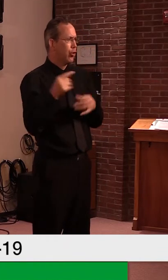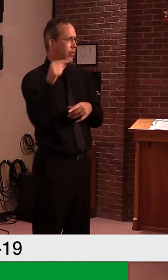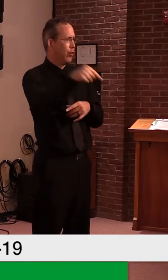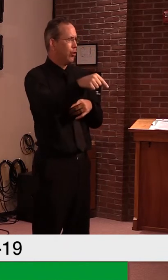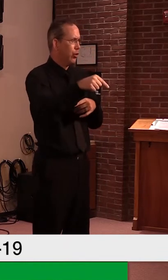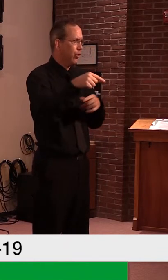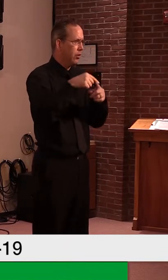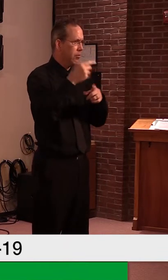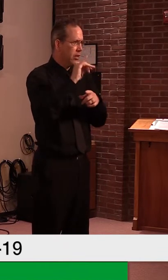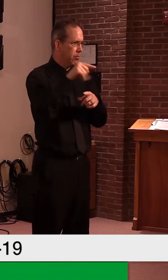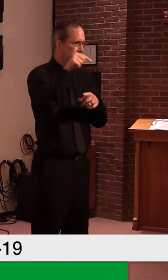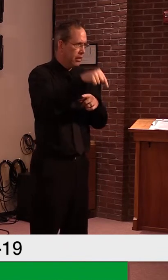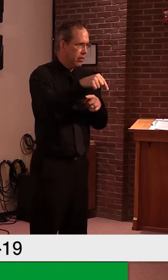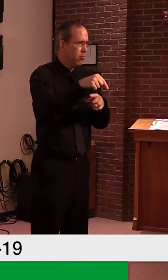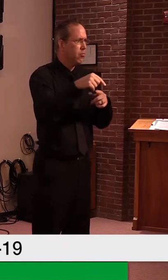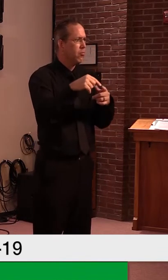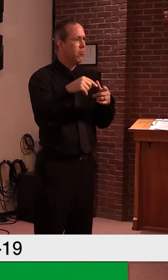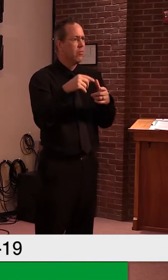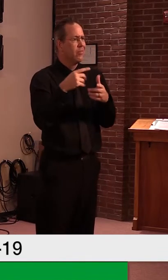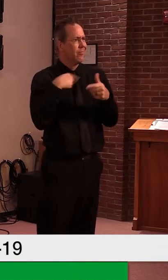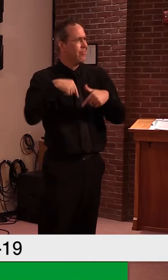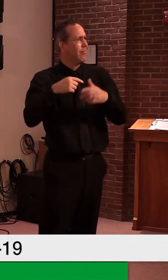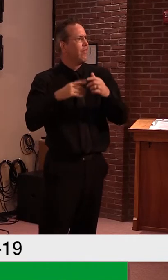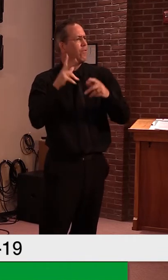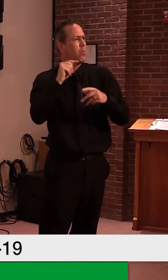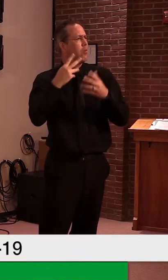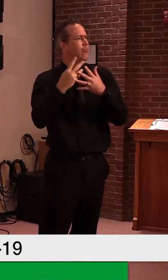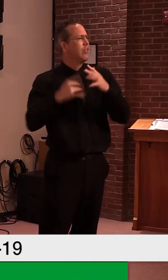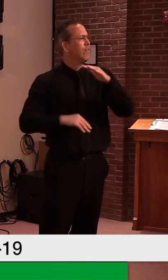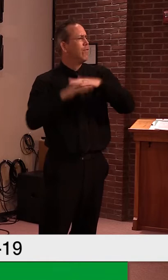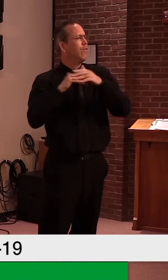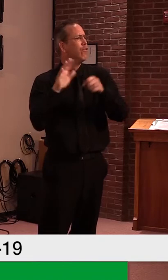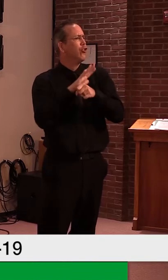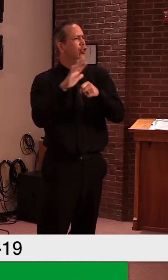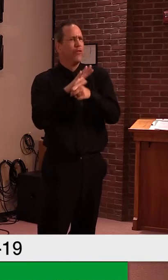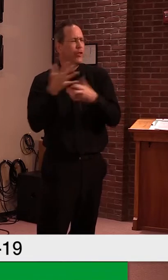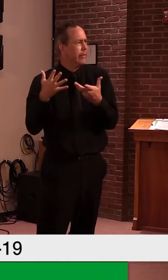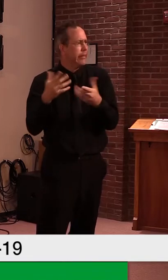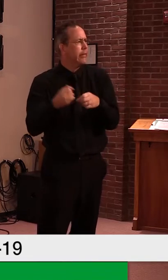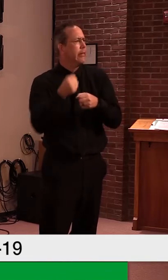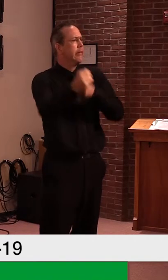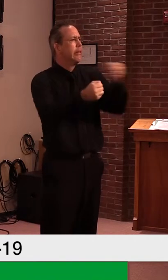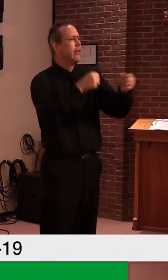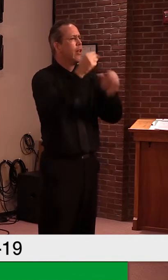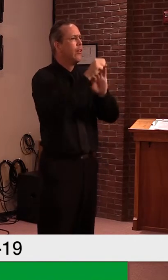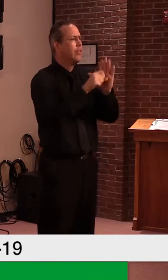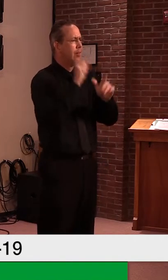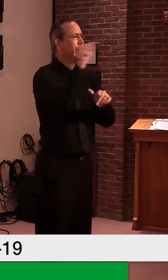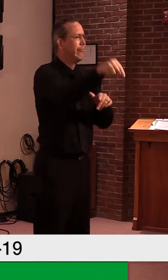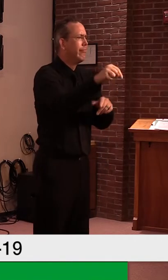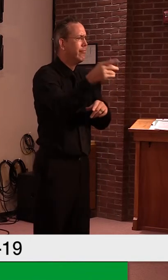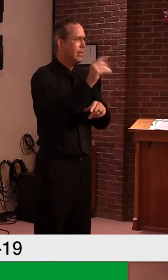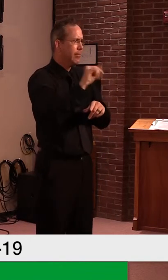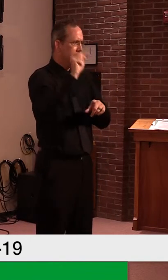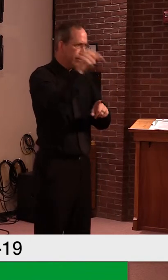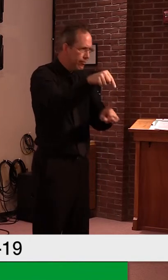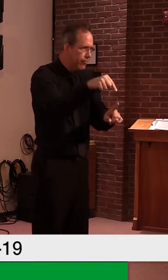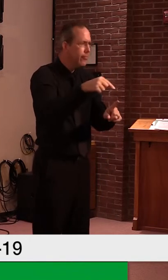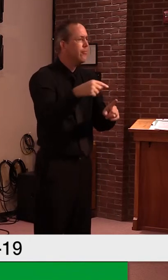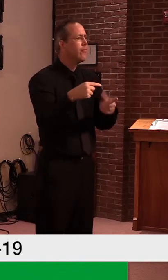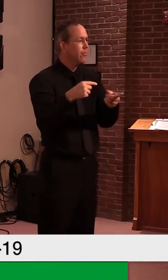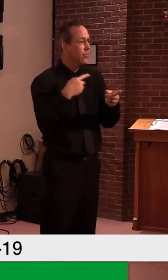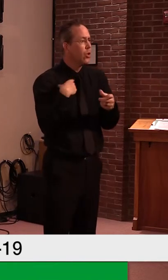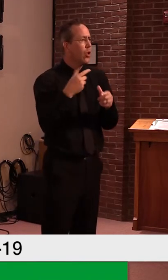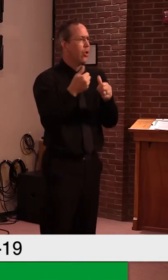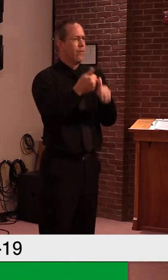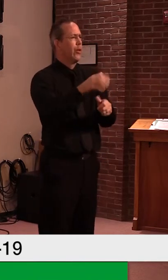in our Vermont facilities. Corp Civic has been following the Mississippi state health guidelines for testing